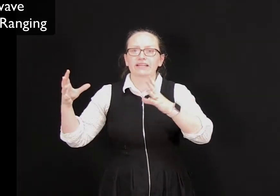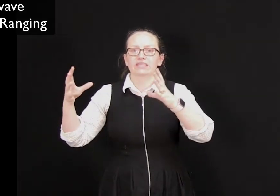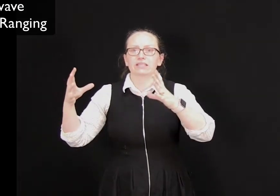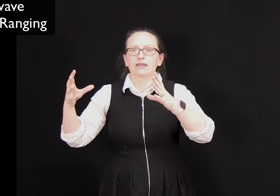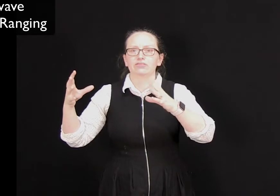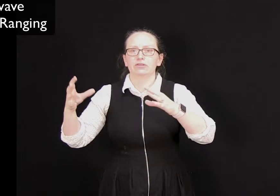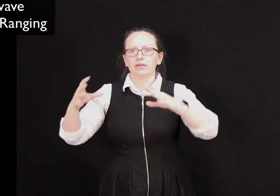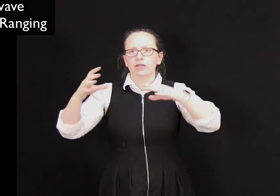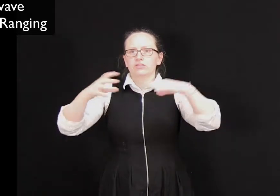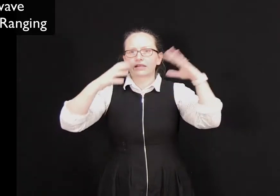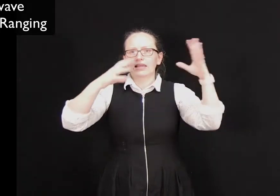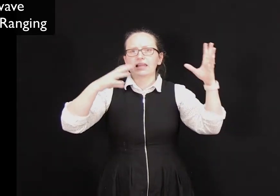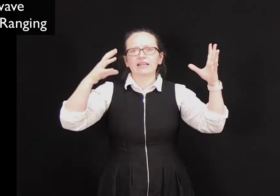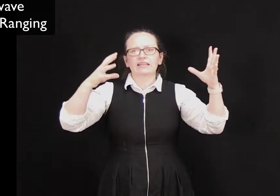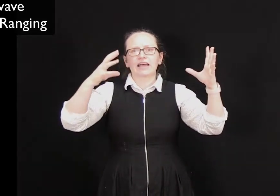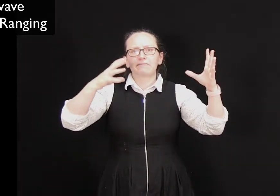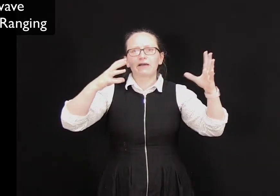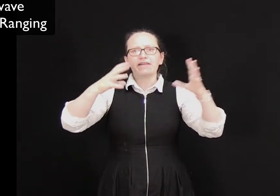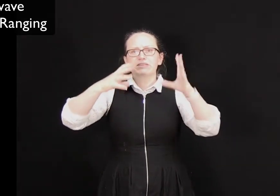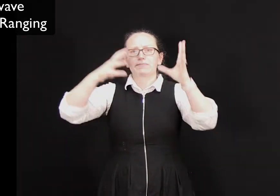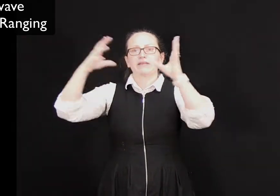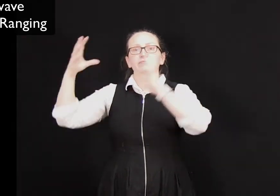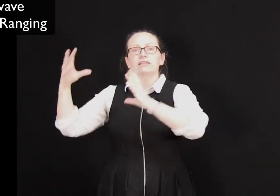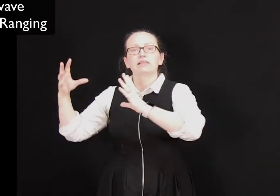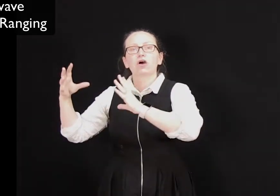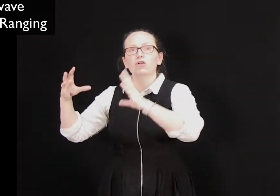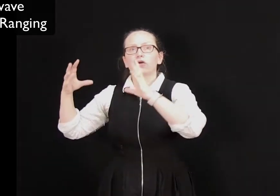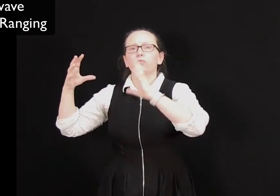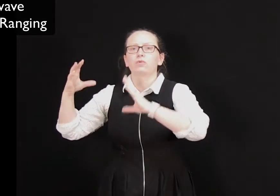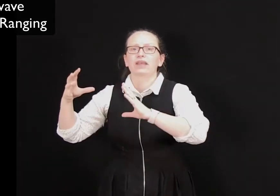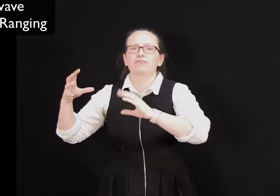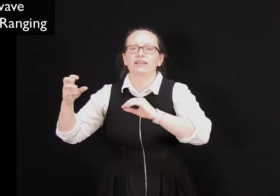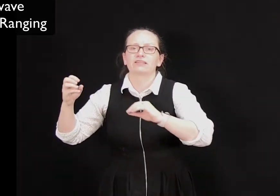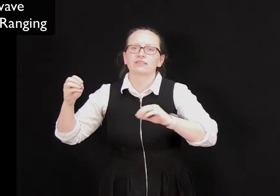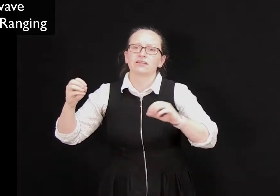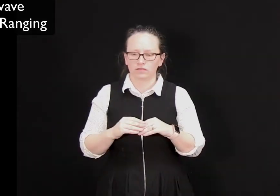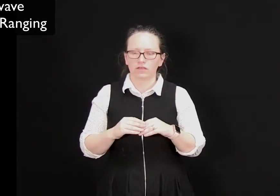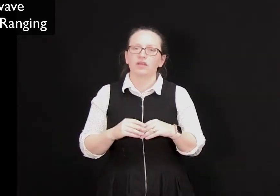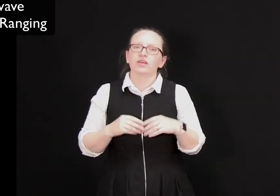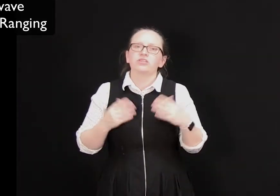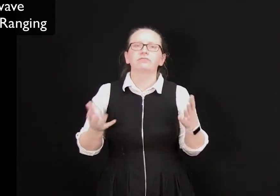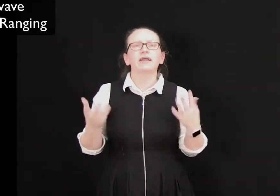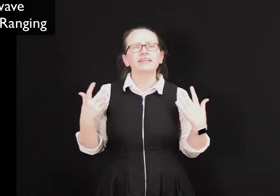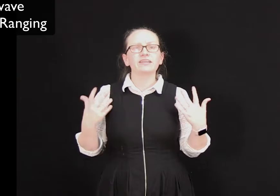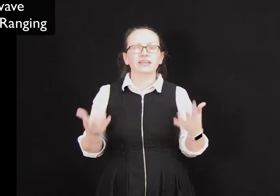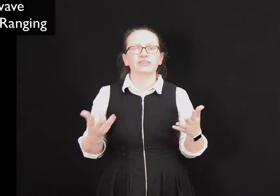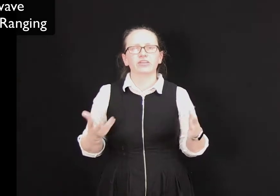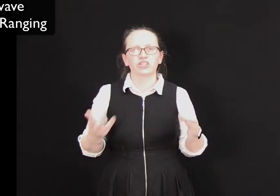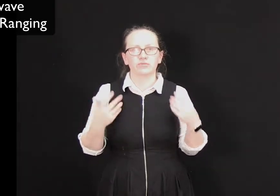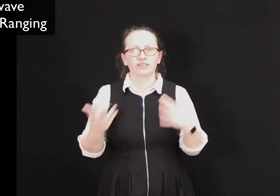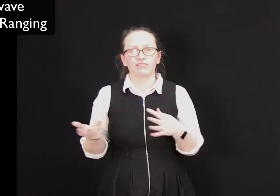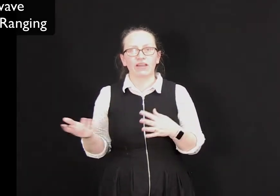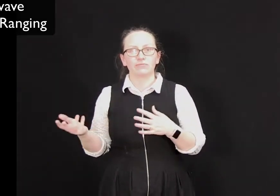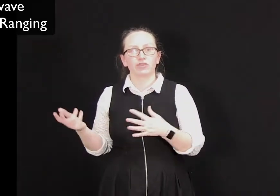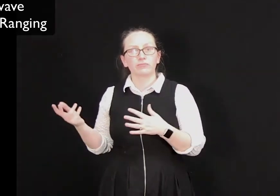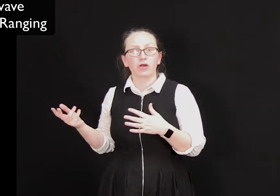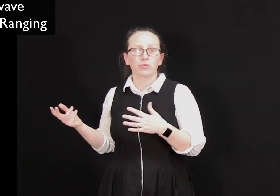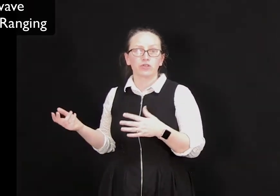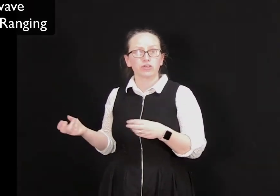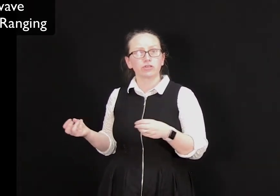spectrum so they're like light waves but with a longer wavelength. So radar technology was developed during World War 2